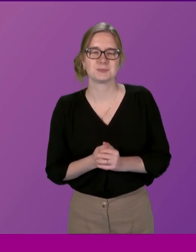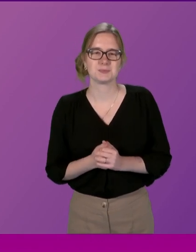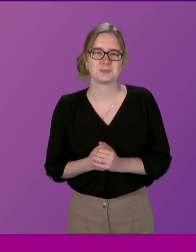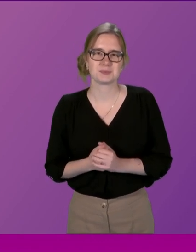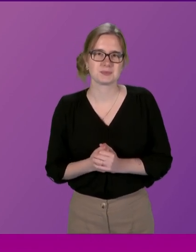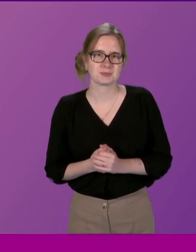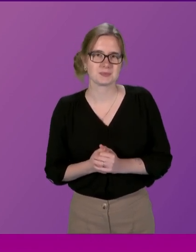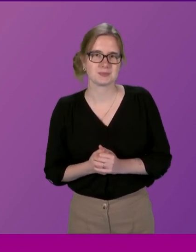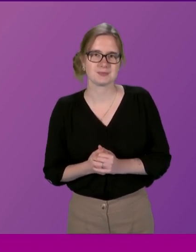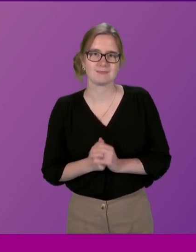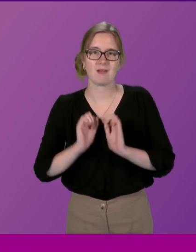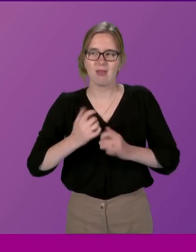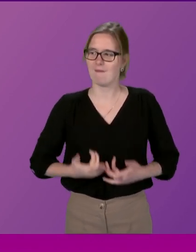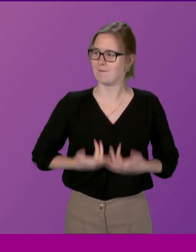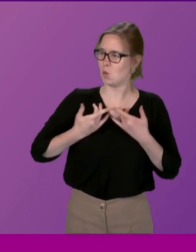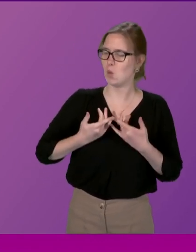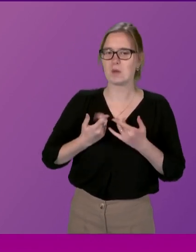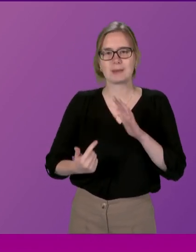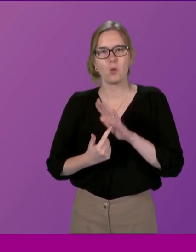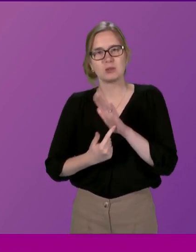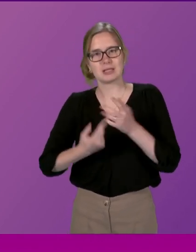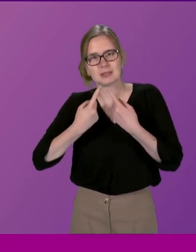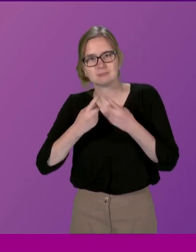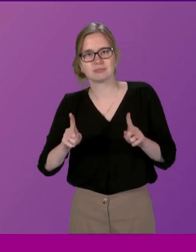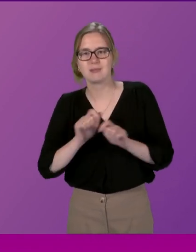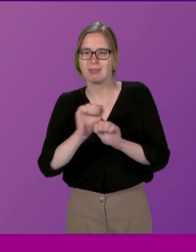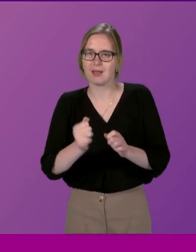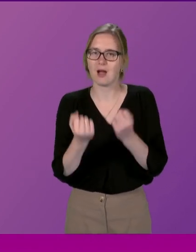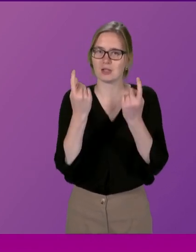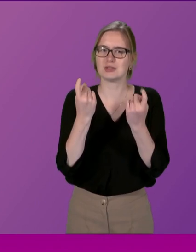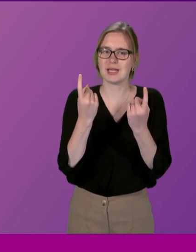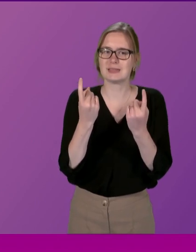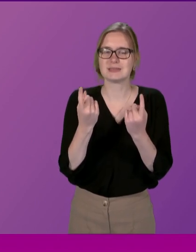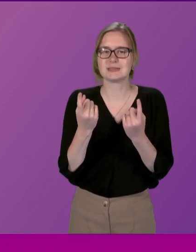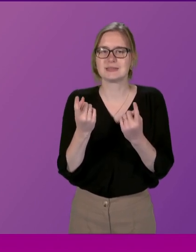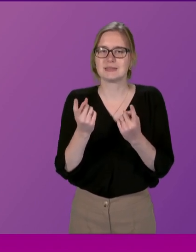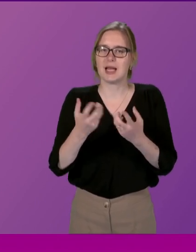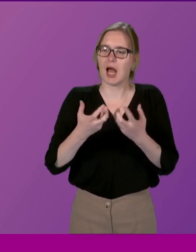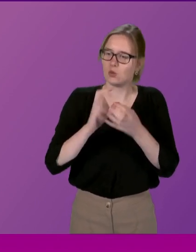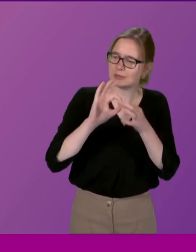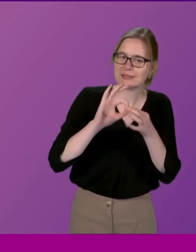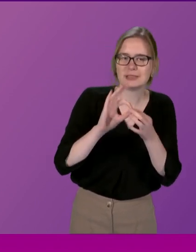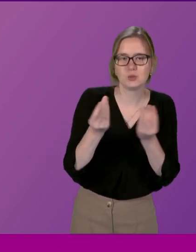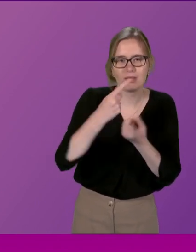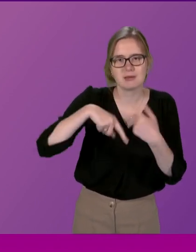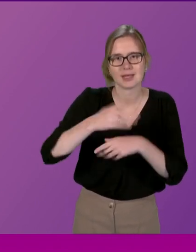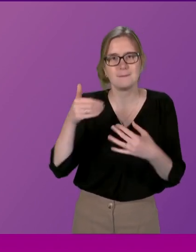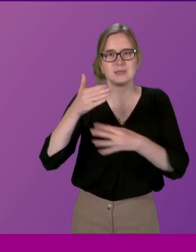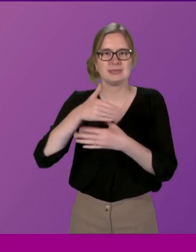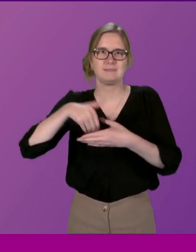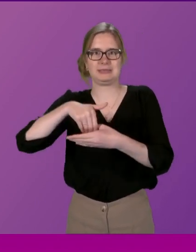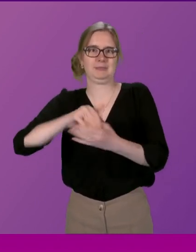voice are heard and that they understand the means by which they can engage and participate